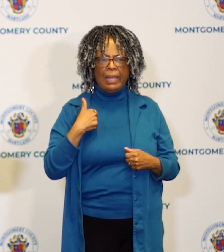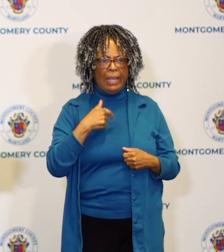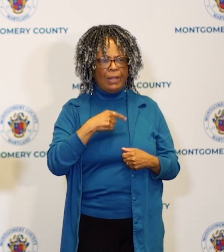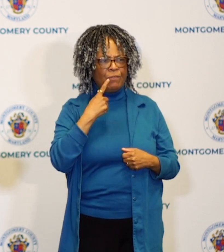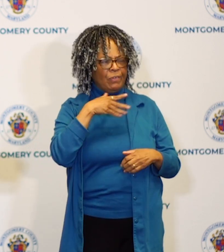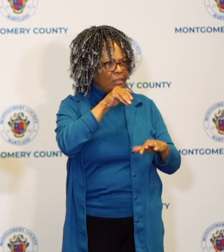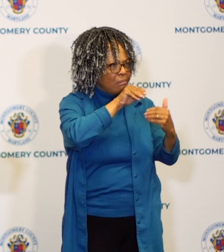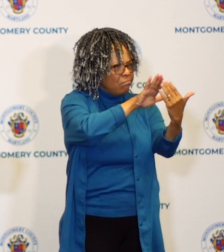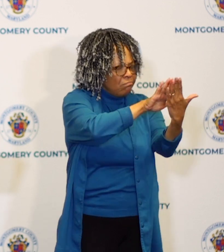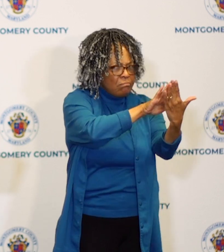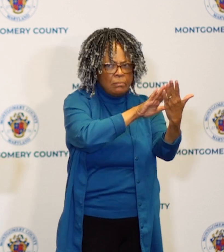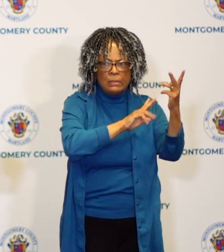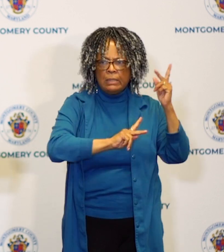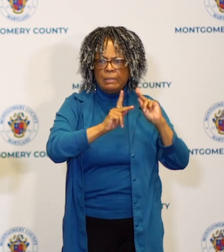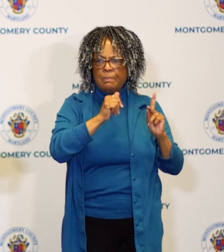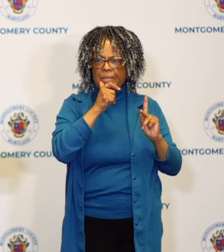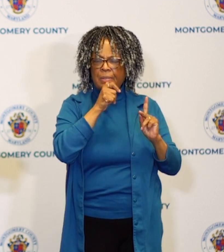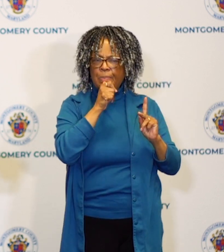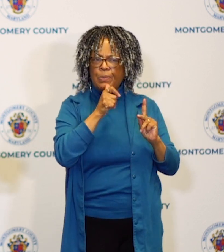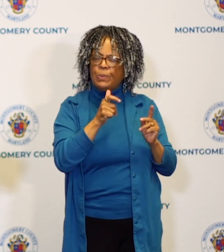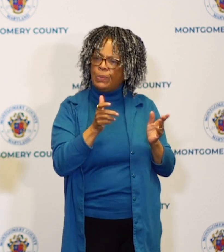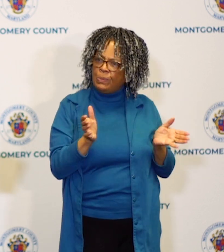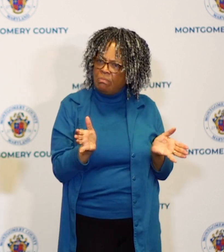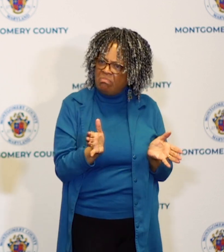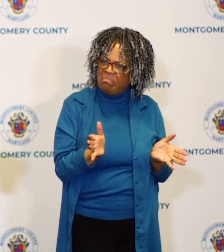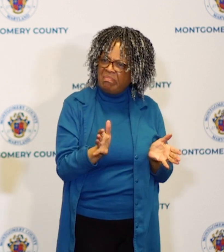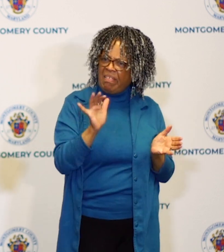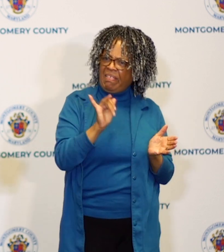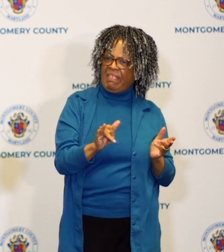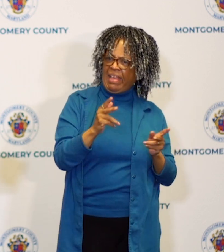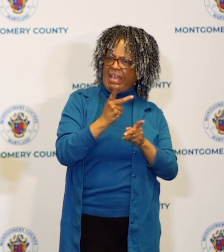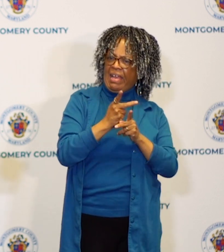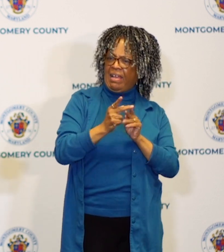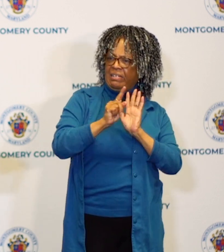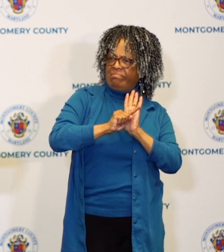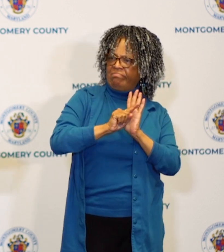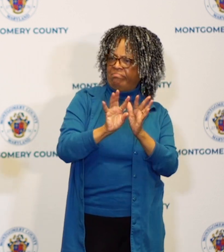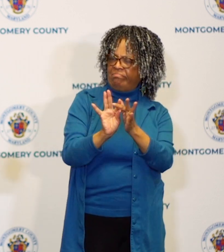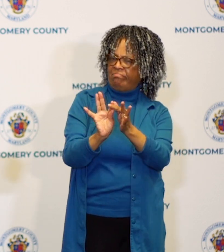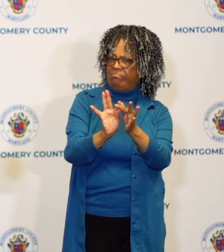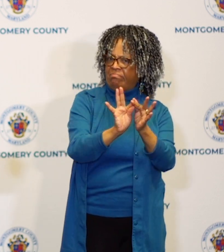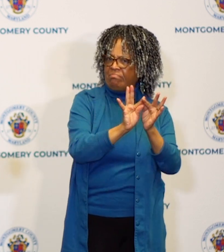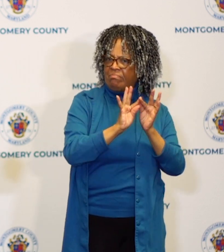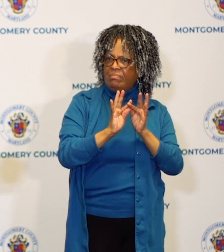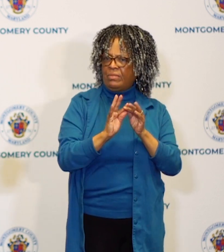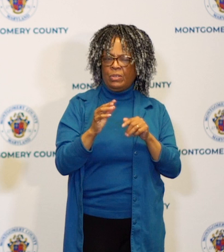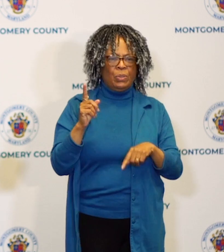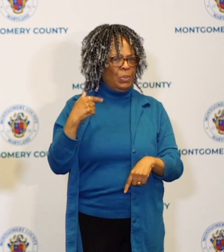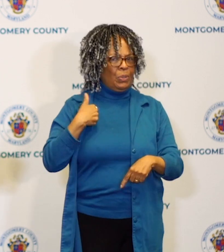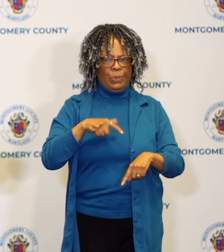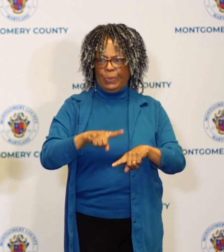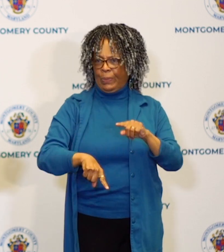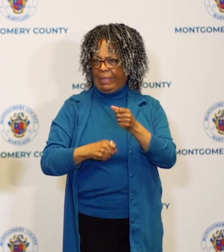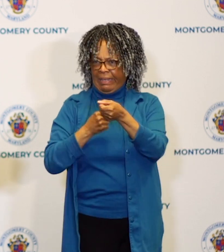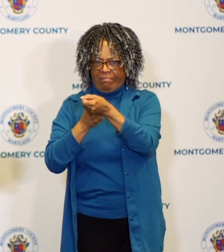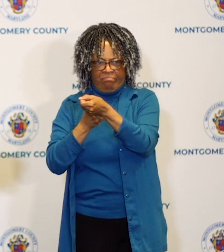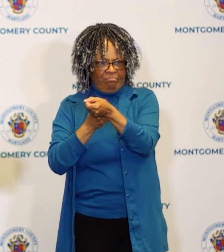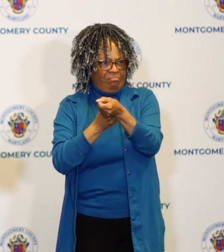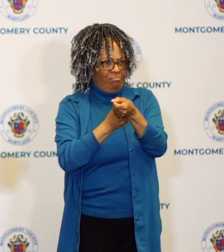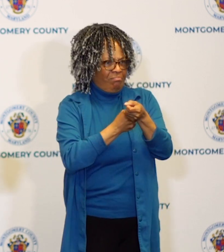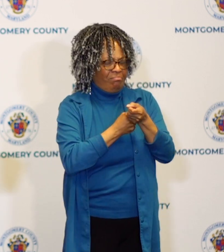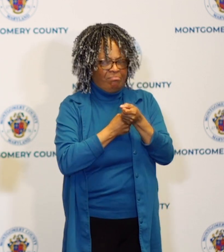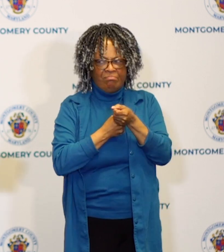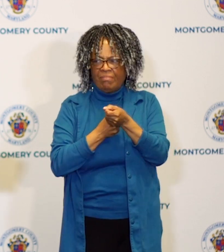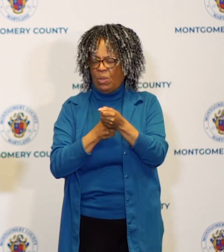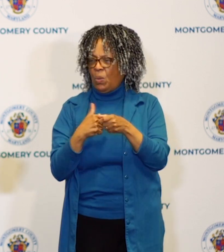who are fostering this in our communities you cannot hide from this I can't build walls tall